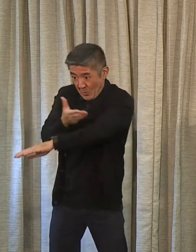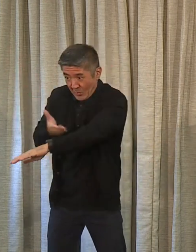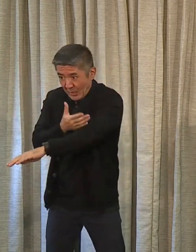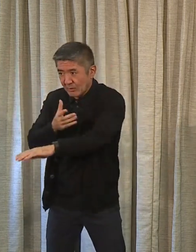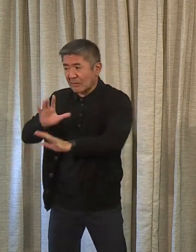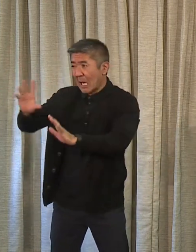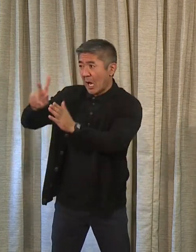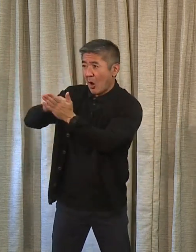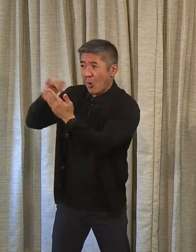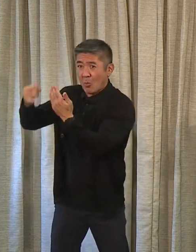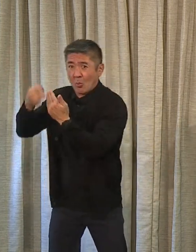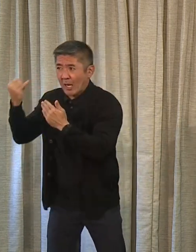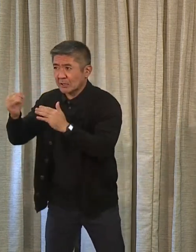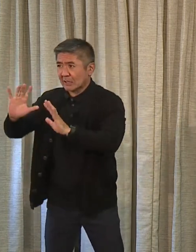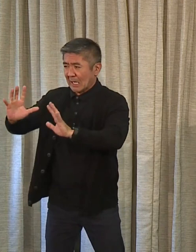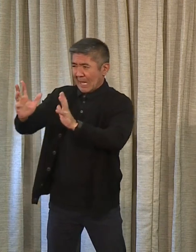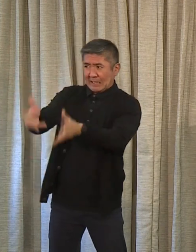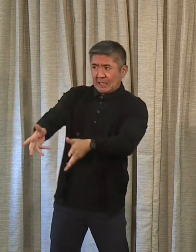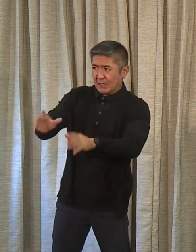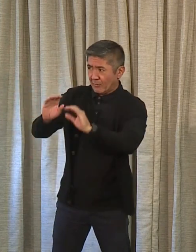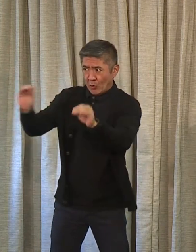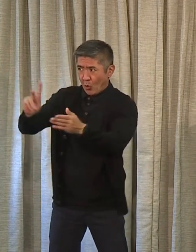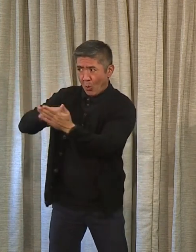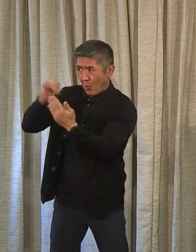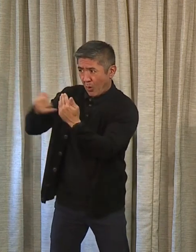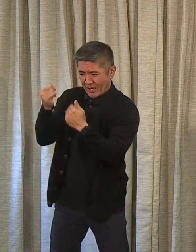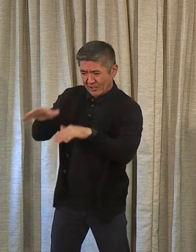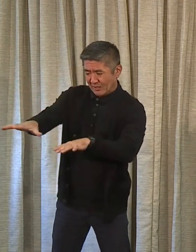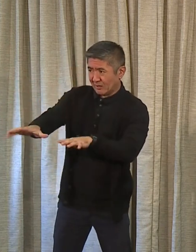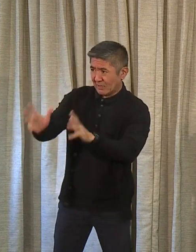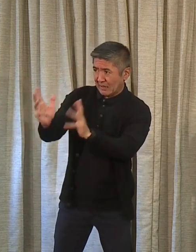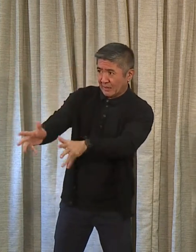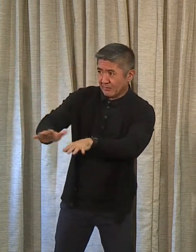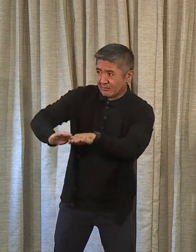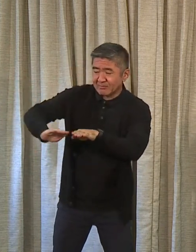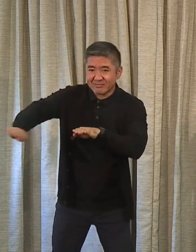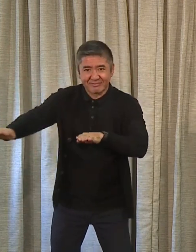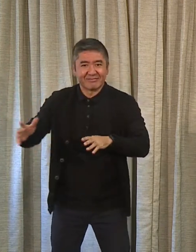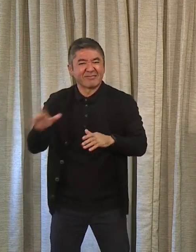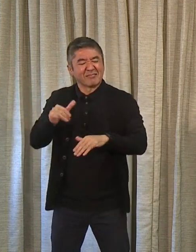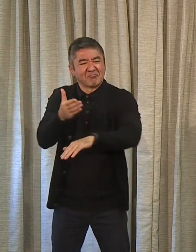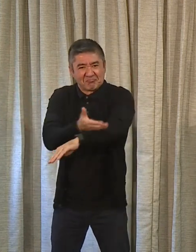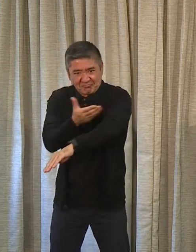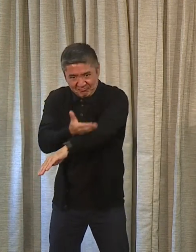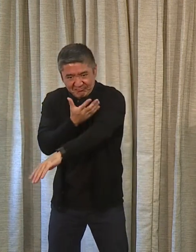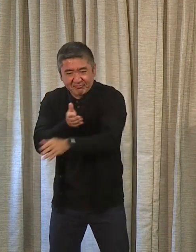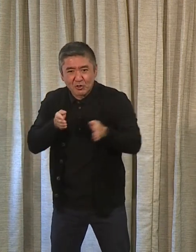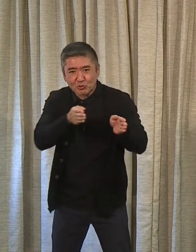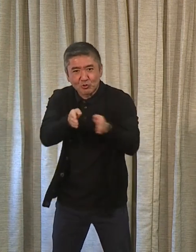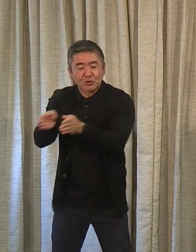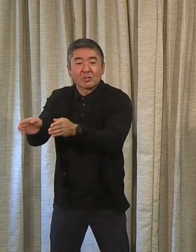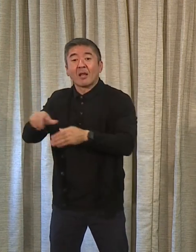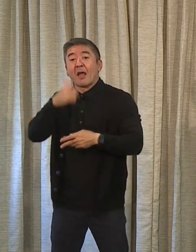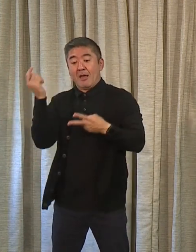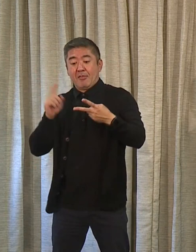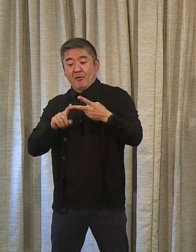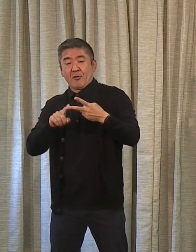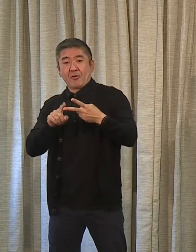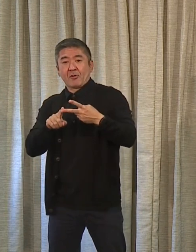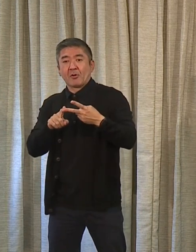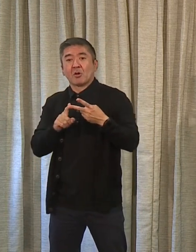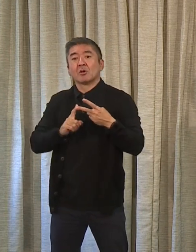and have the street not be touched for 10 years or so. So that's rehabilitation of streets. Another big area is